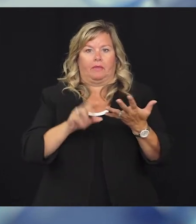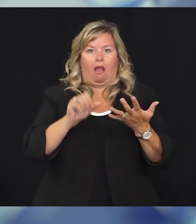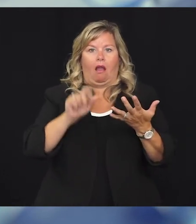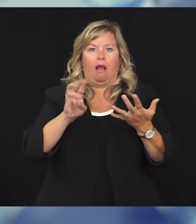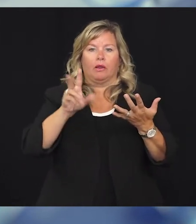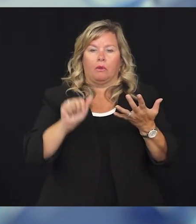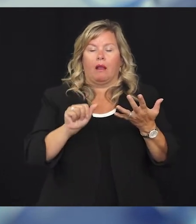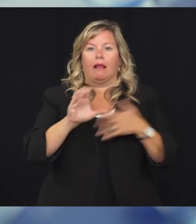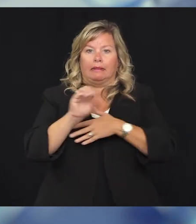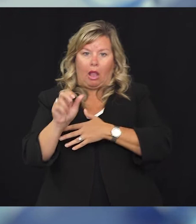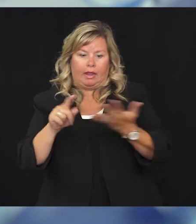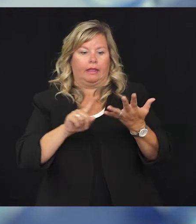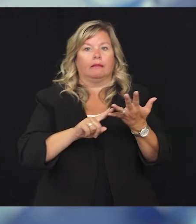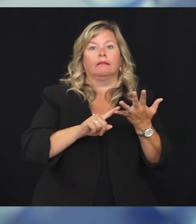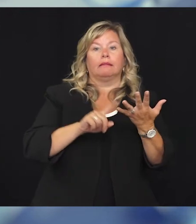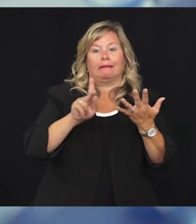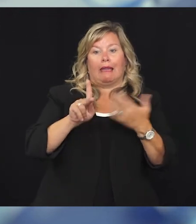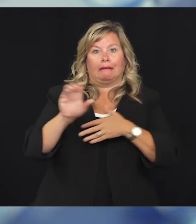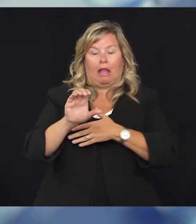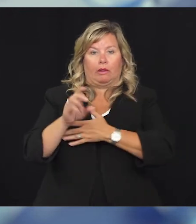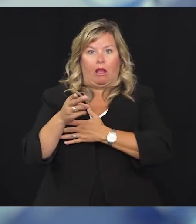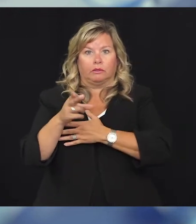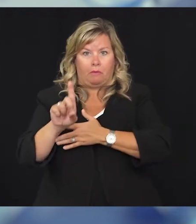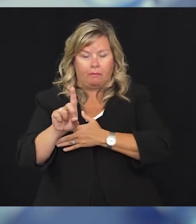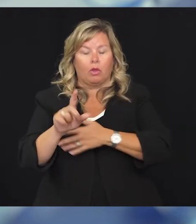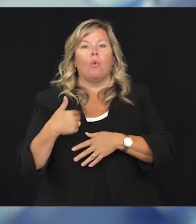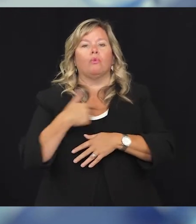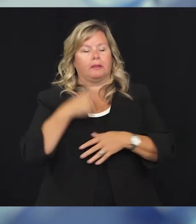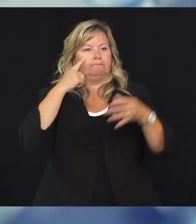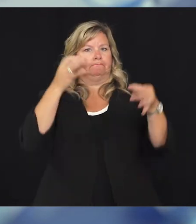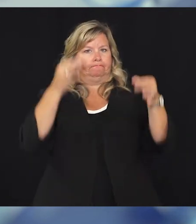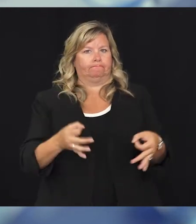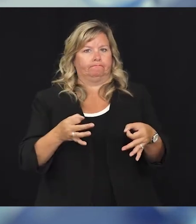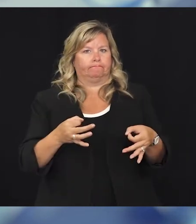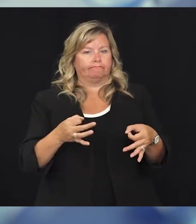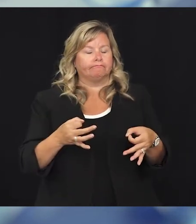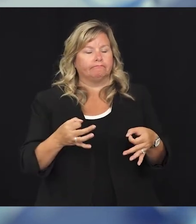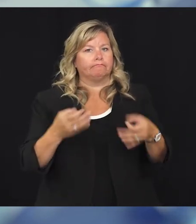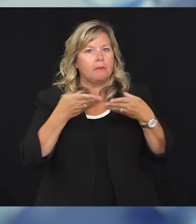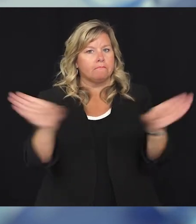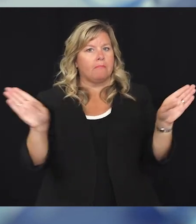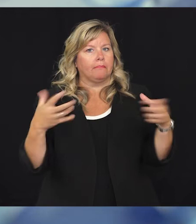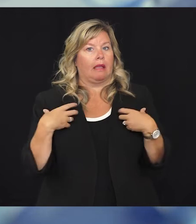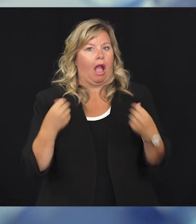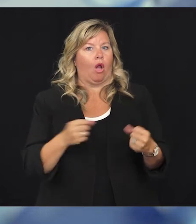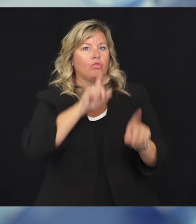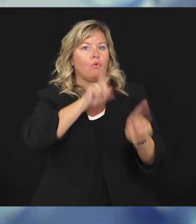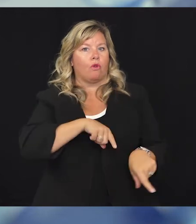myself and Lisa Stefanofsky, respectively, have today issued public health orders which require,